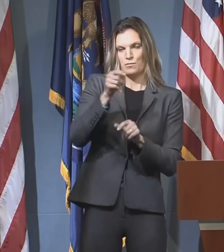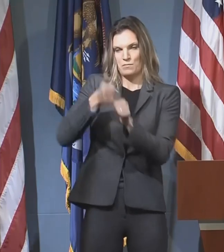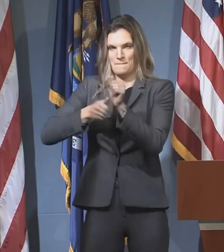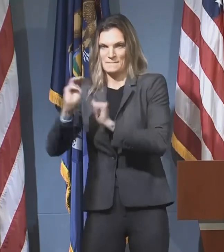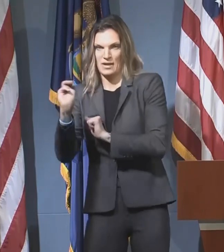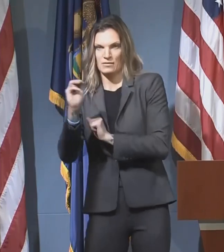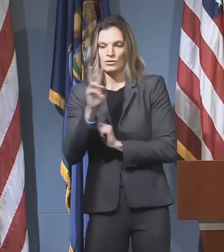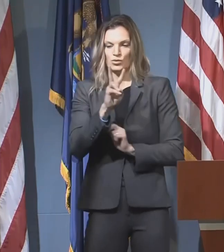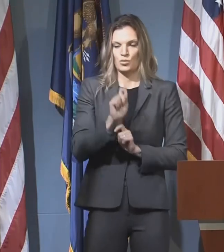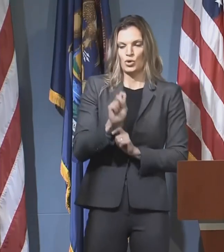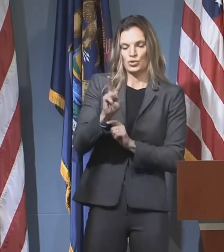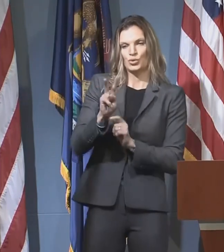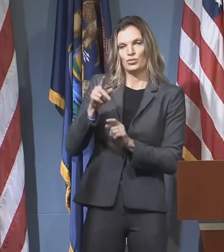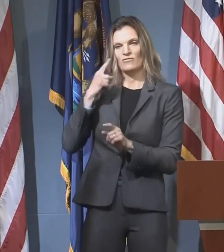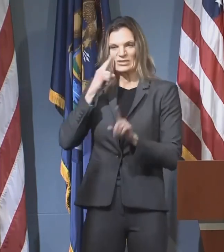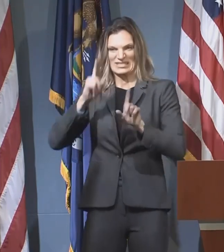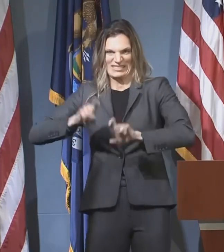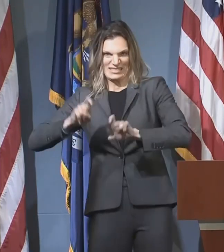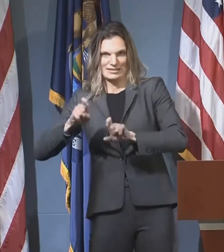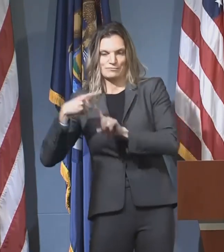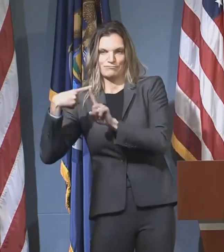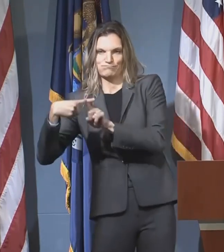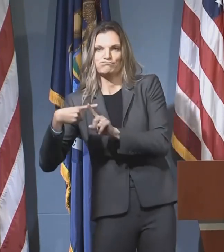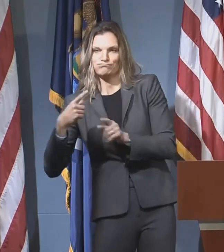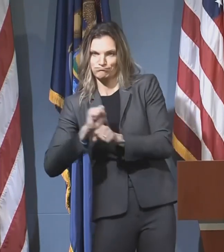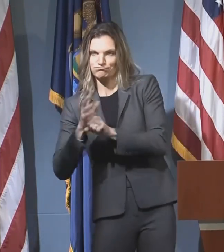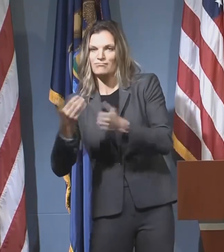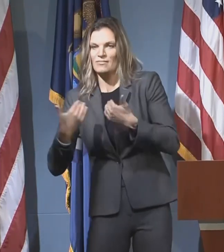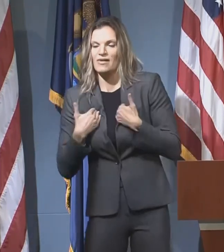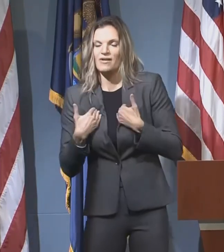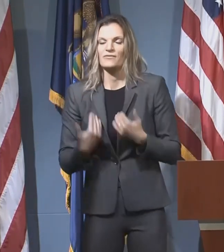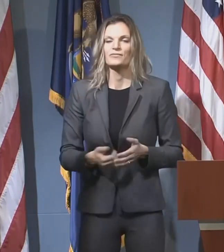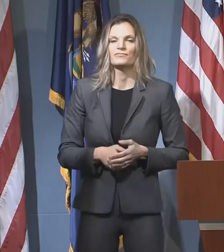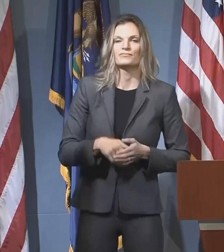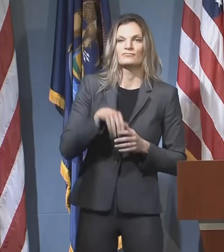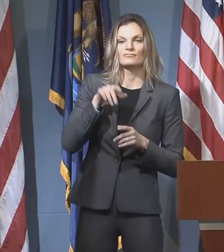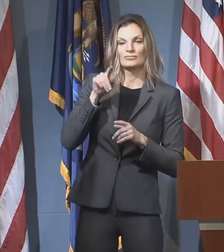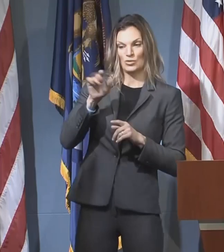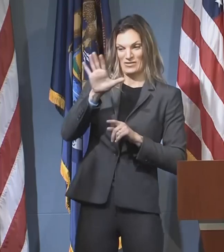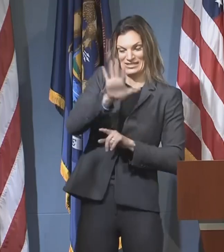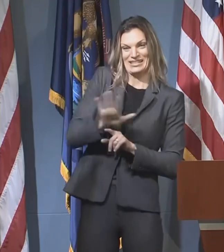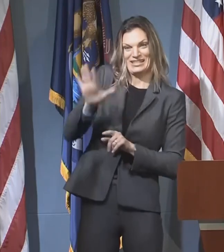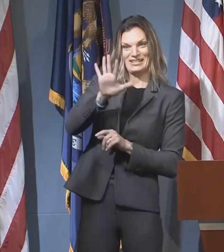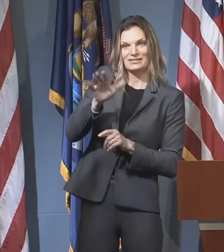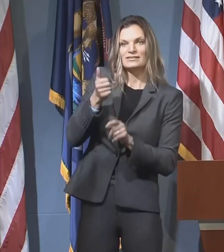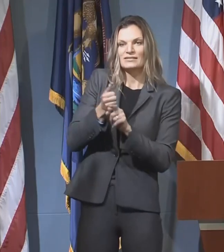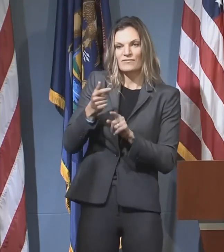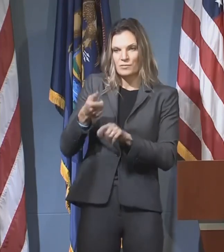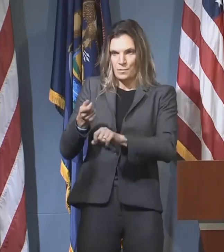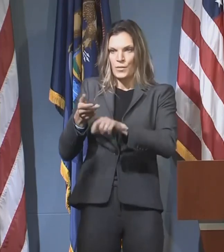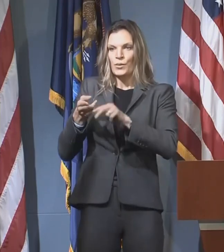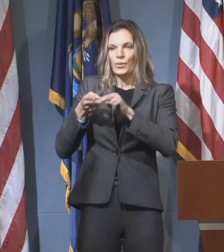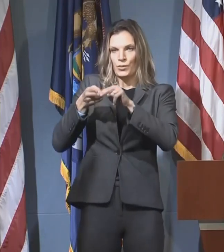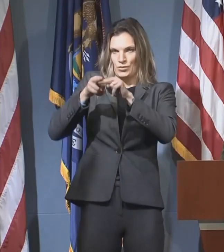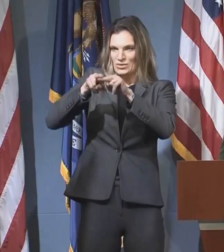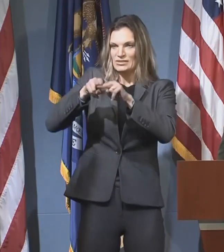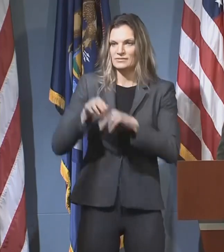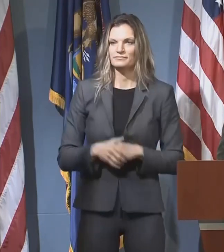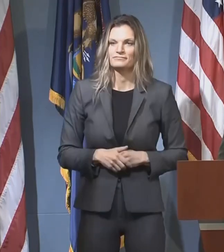% positivity. Currently, trends for new cases and positivity in the Traverse City region are also increasing.